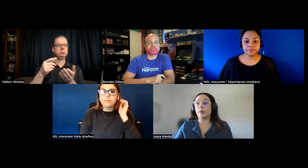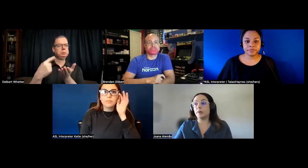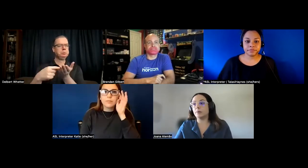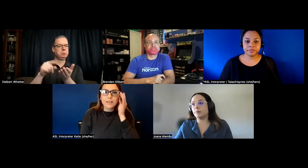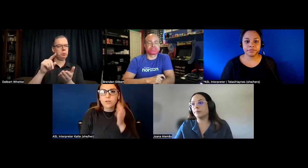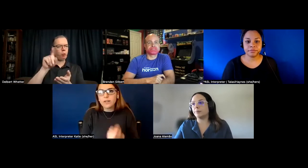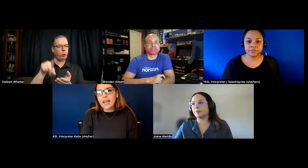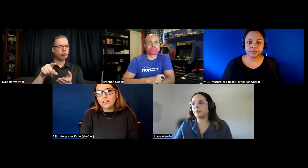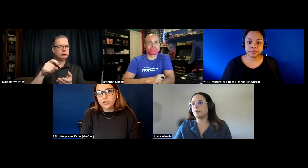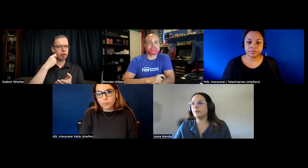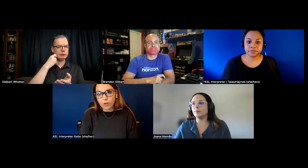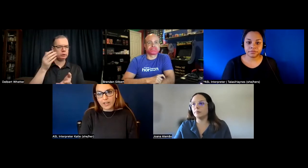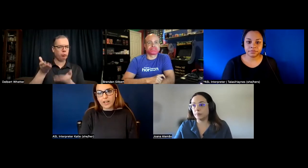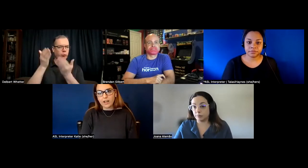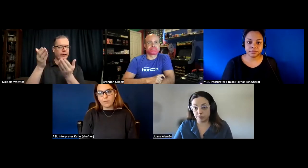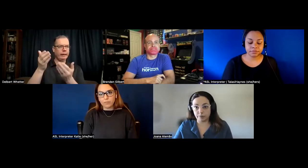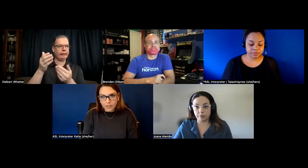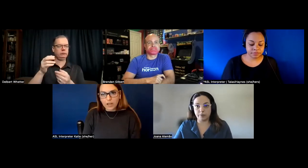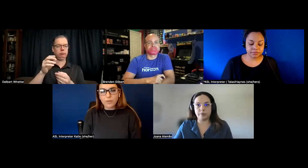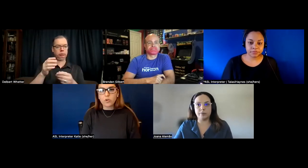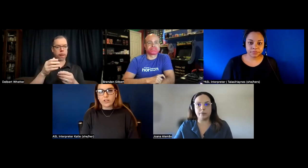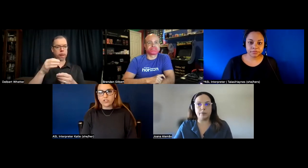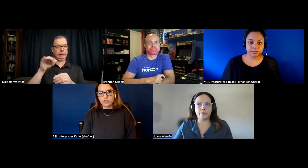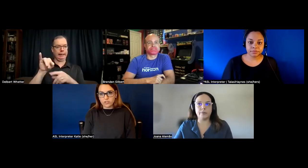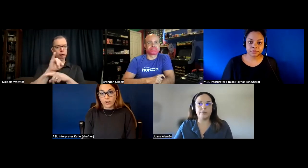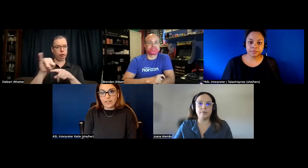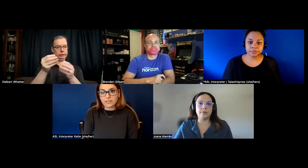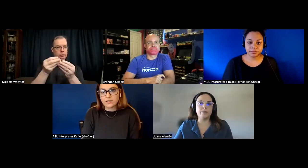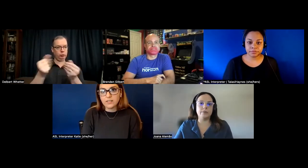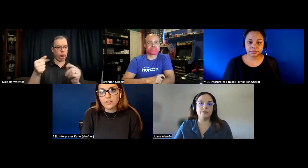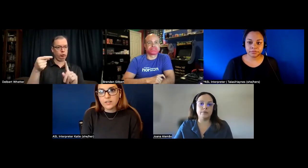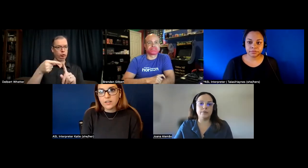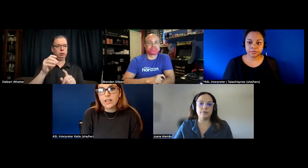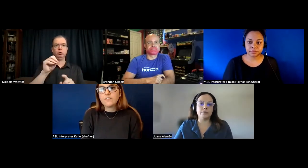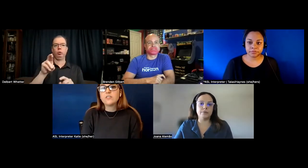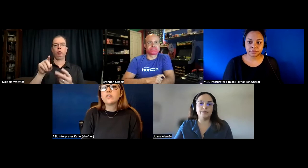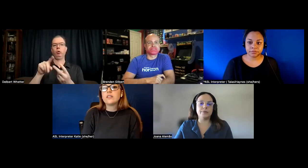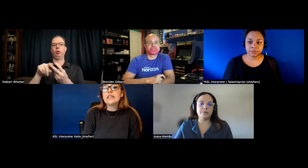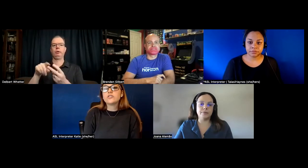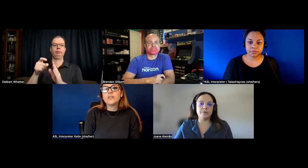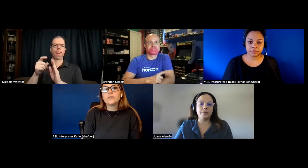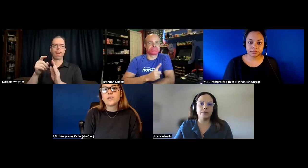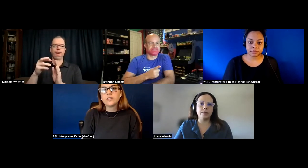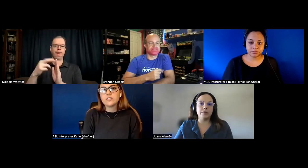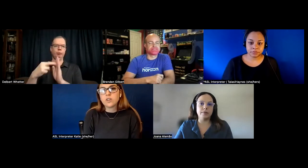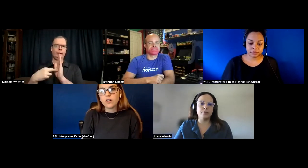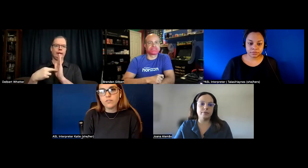yes i want to add to your point um about the question you just raised if it's the industry themselves could solve